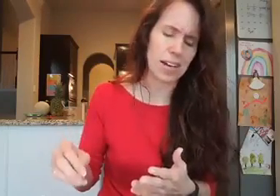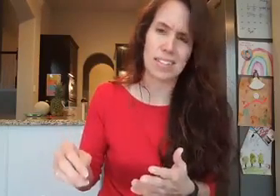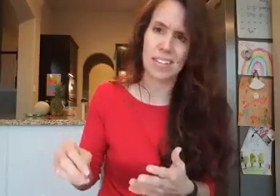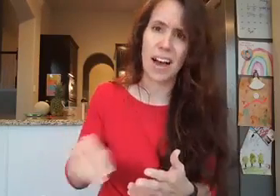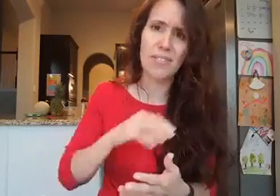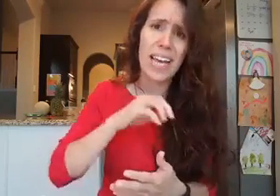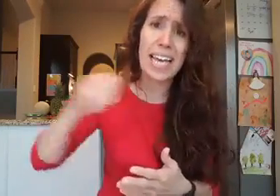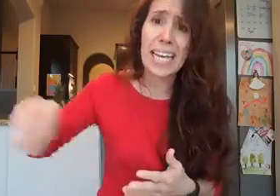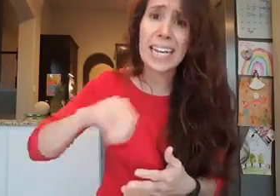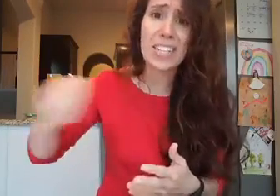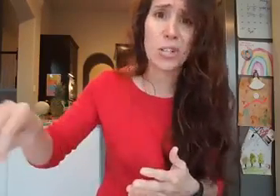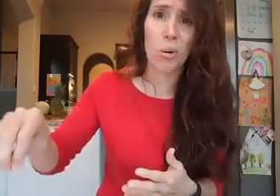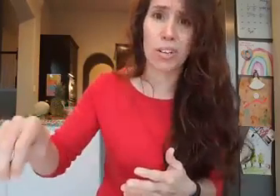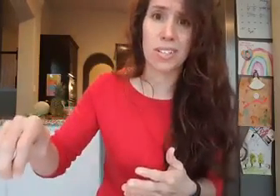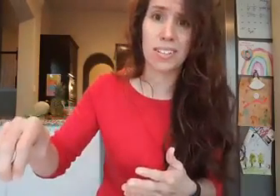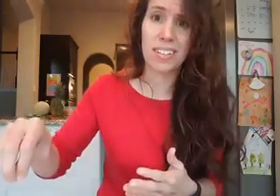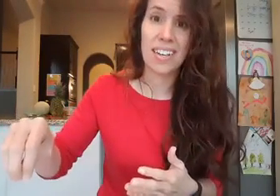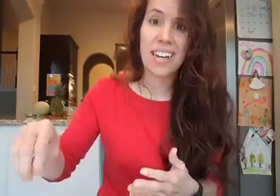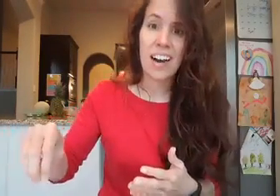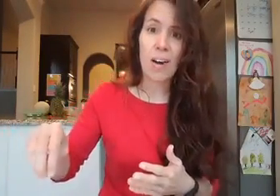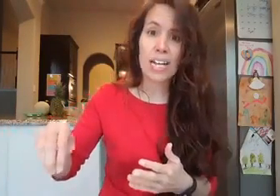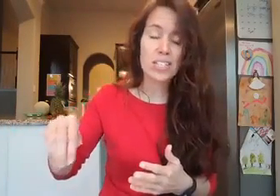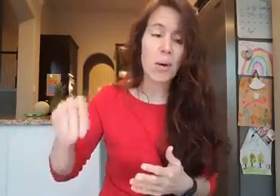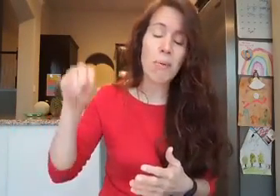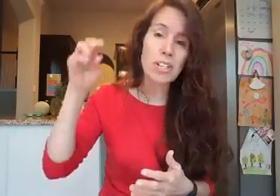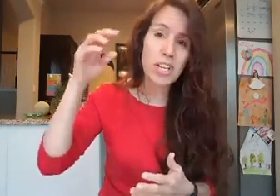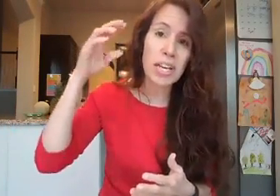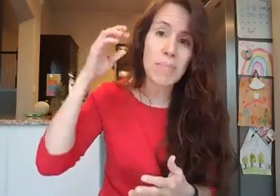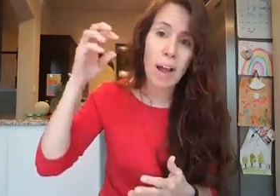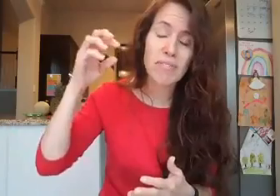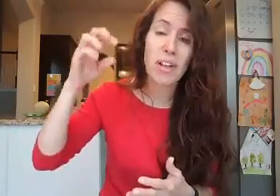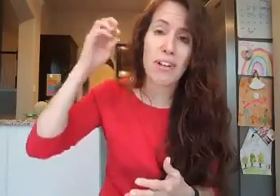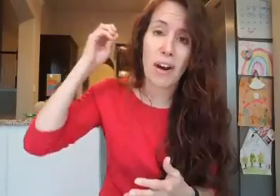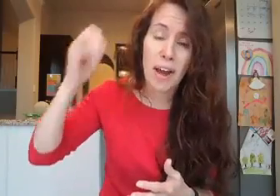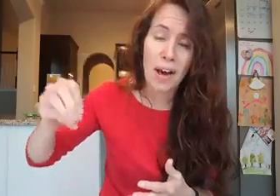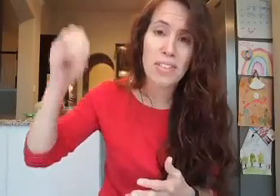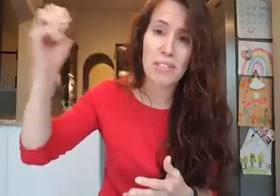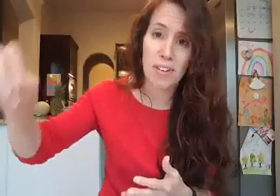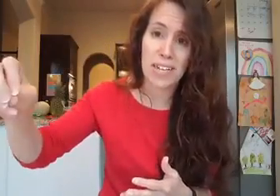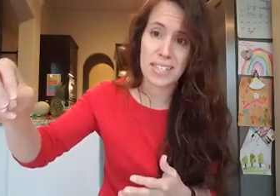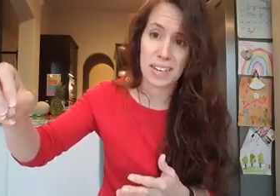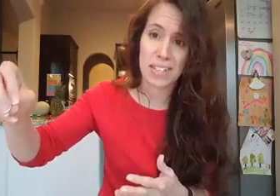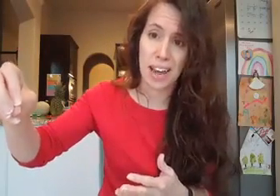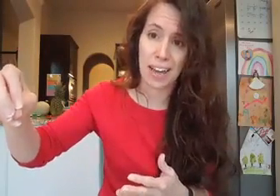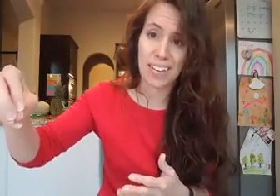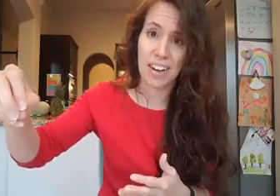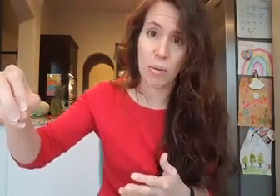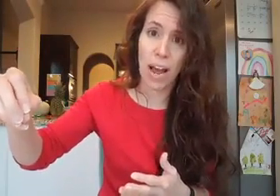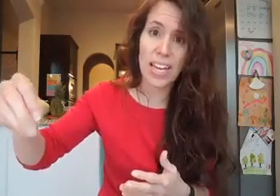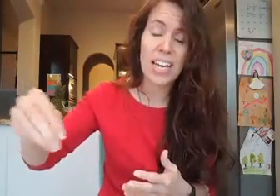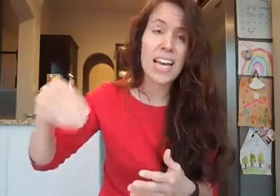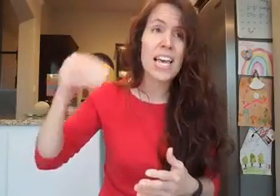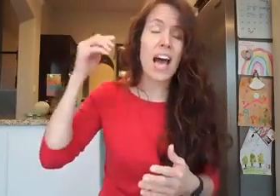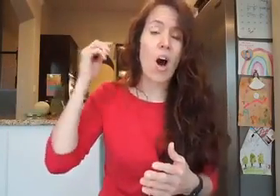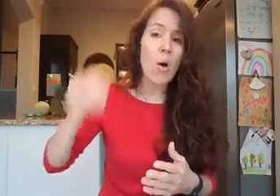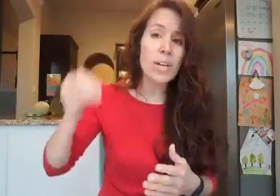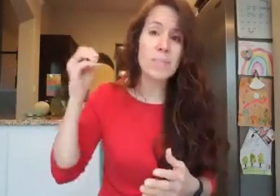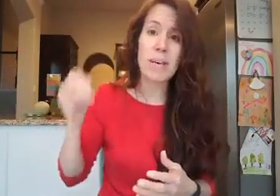of any sort. All right. So I want you to keep mindful of our health and fitness here today. All right. Always be